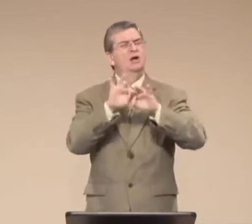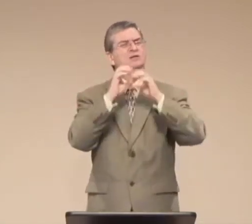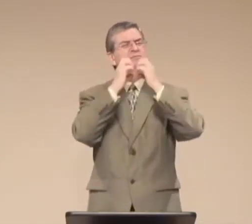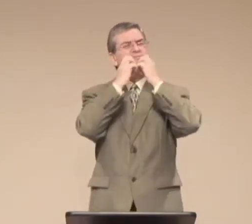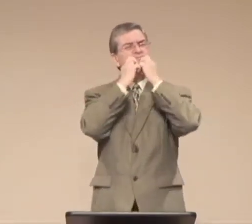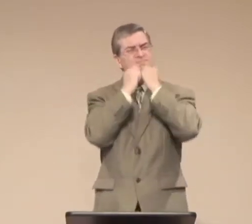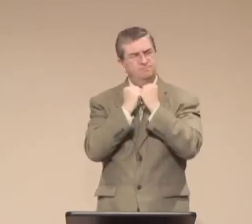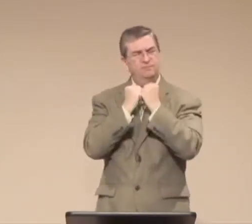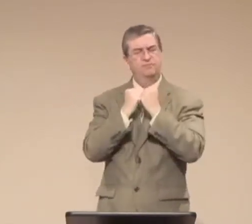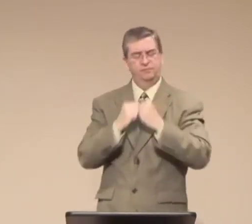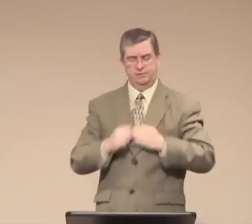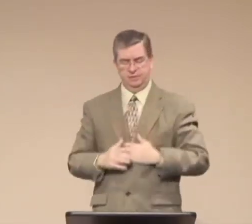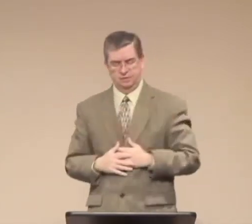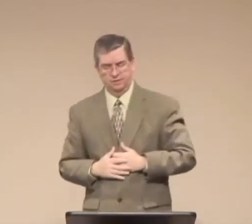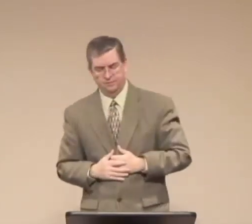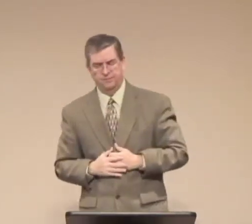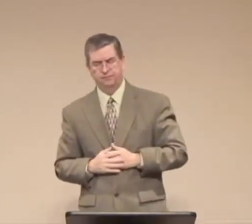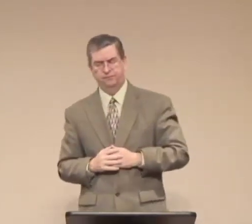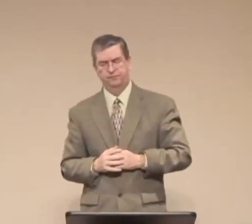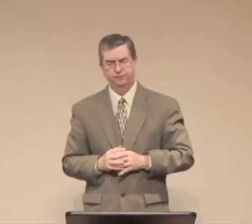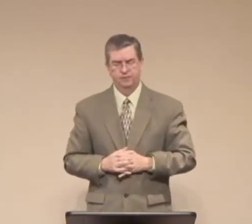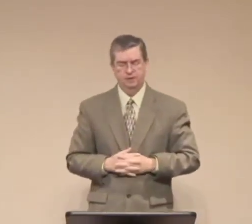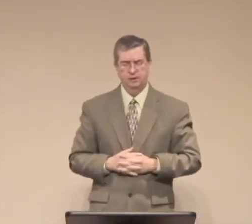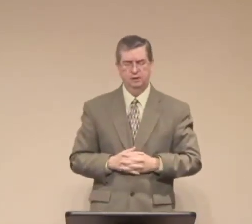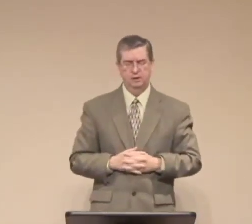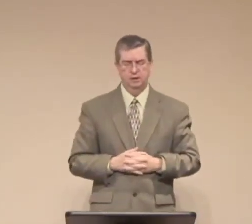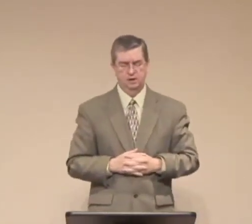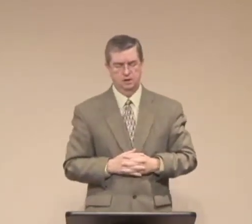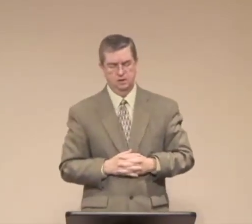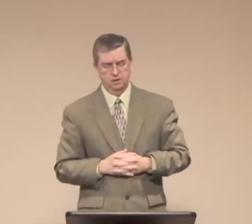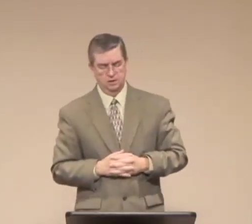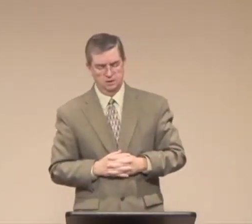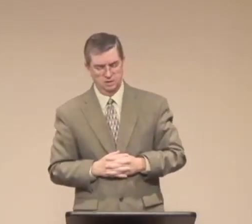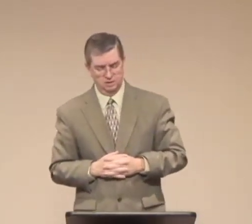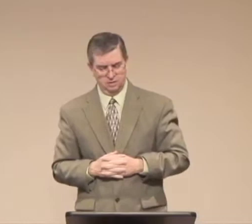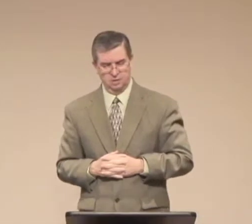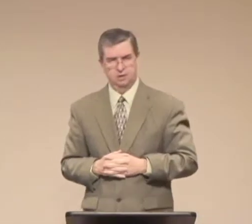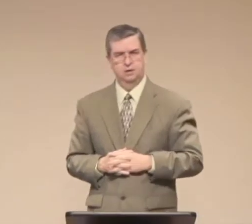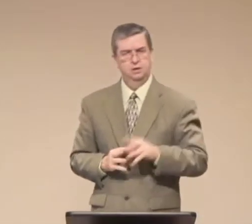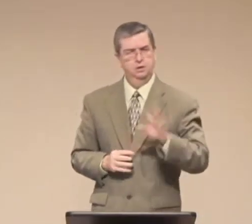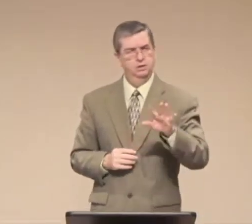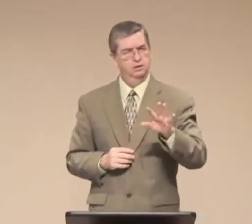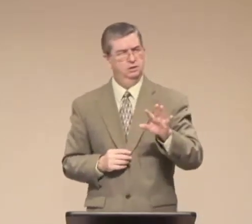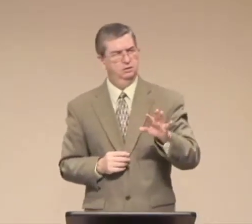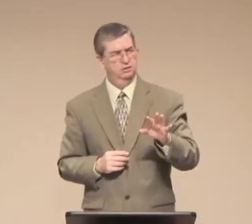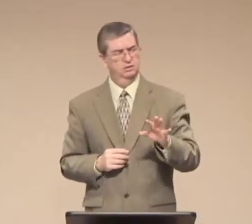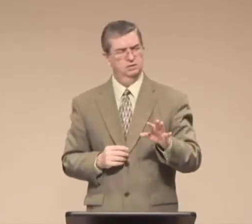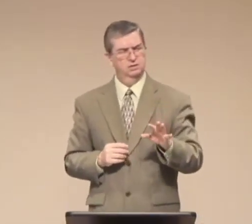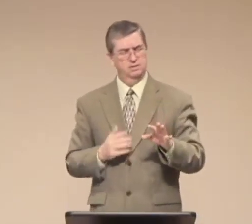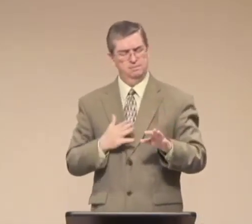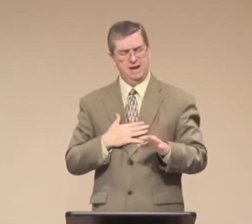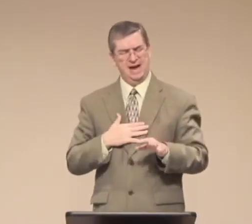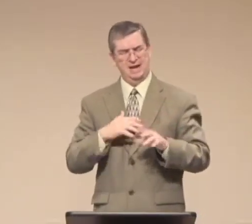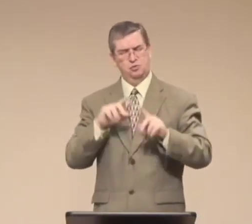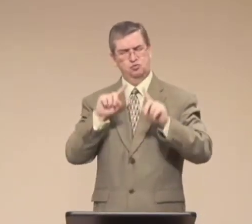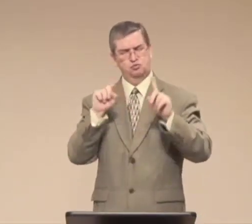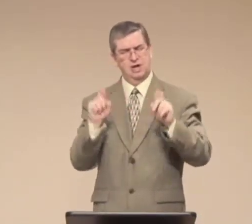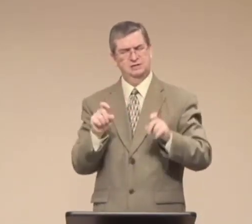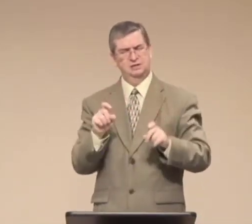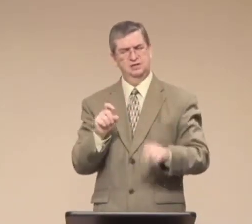And then as a woman aged, it was either the children's responsibility for others to take care of